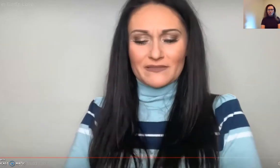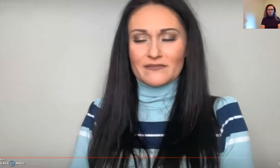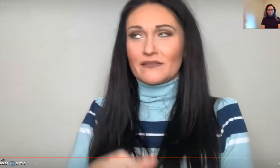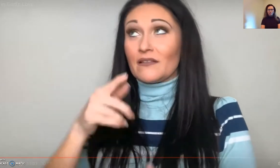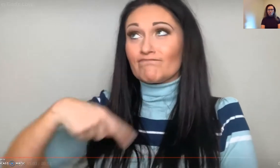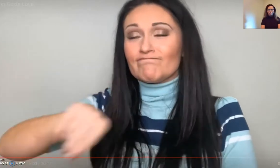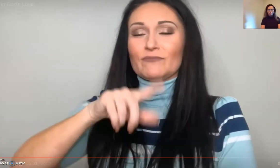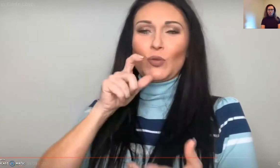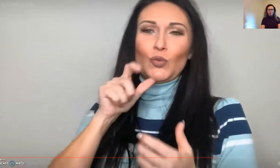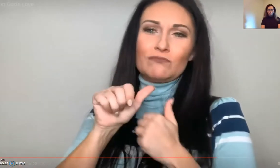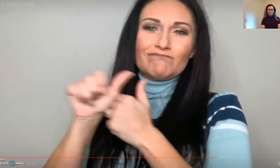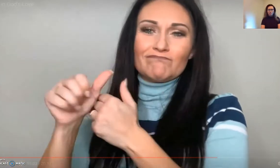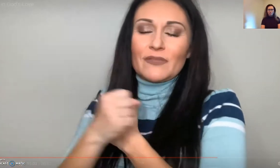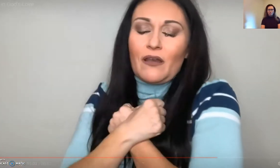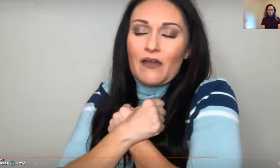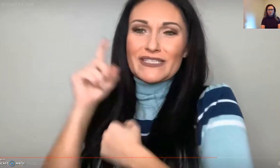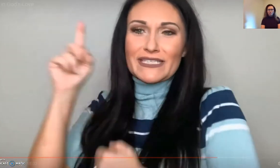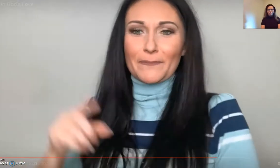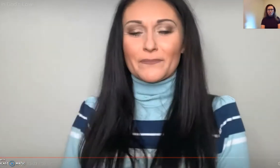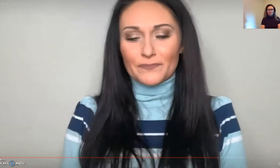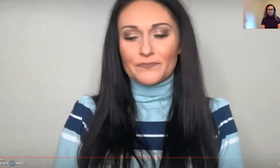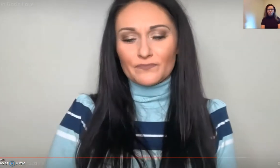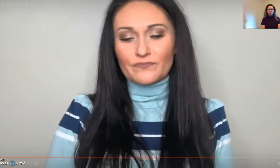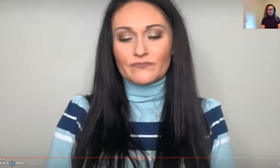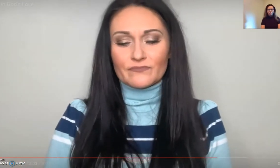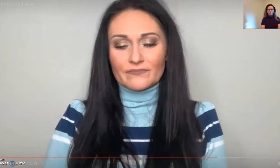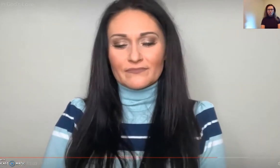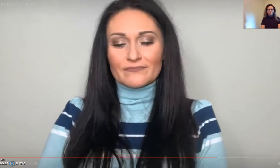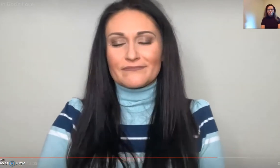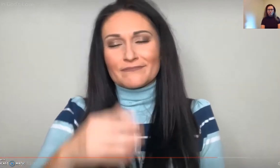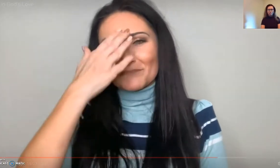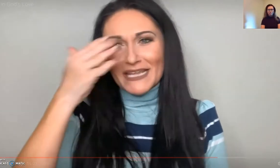down on them with his promise and those who follow and love him.